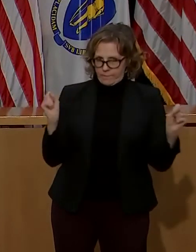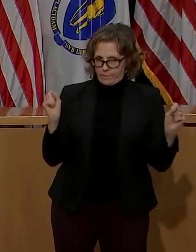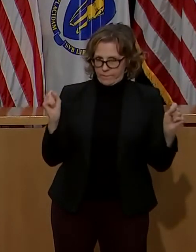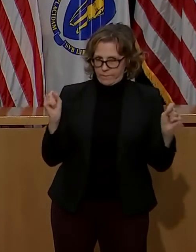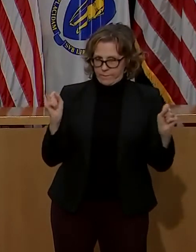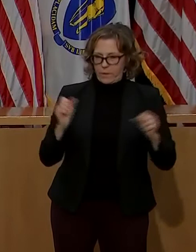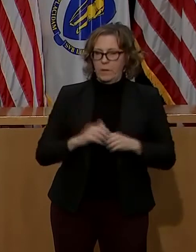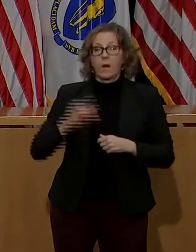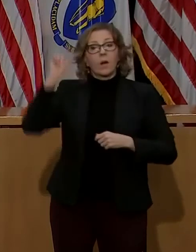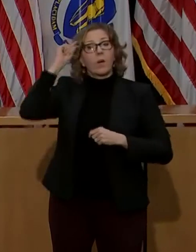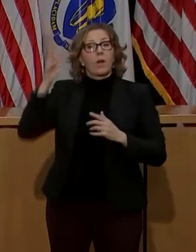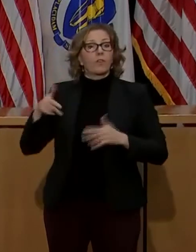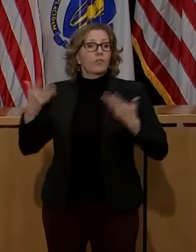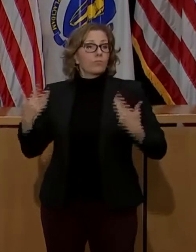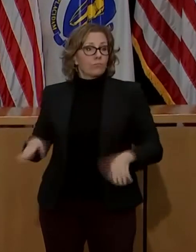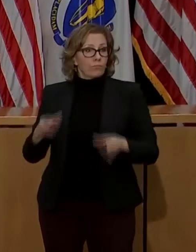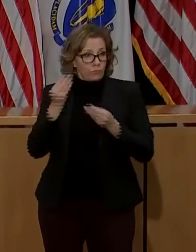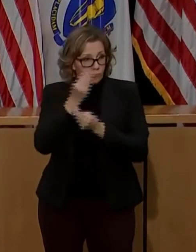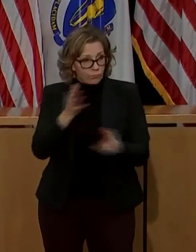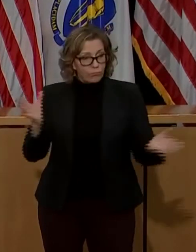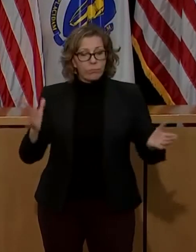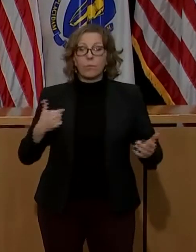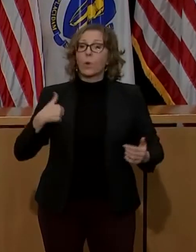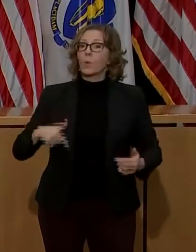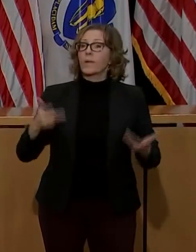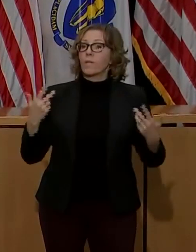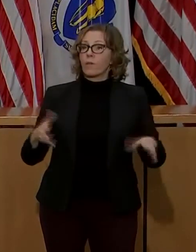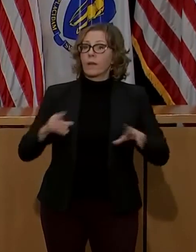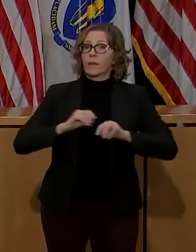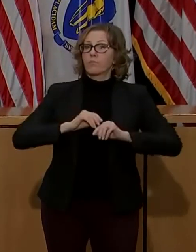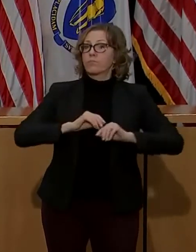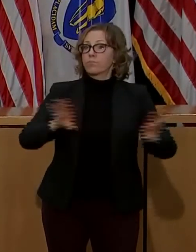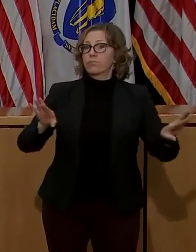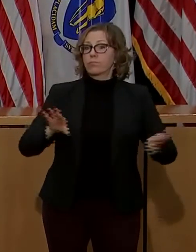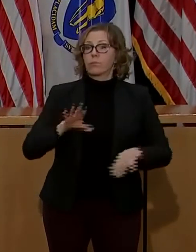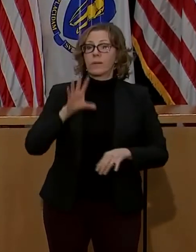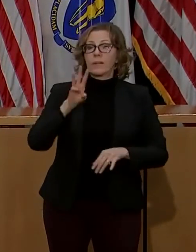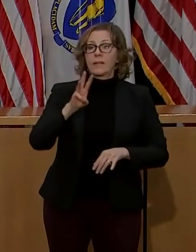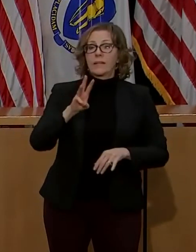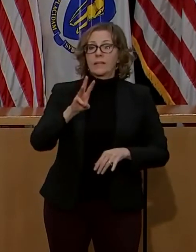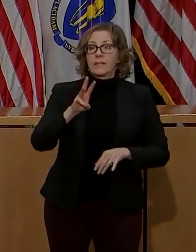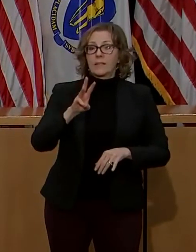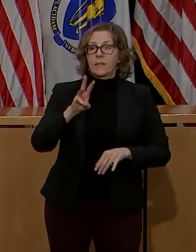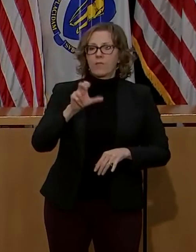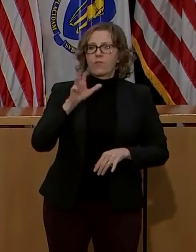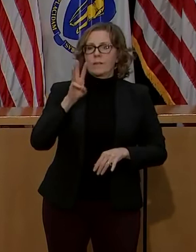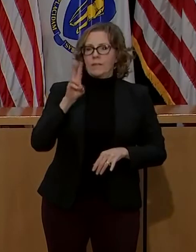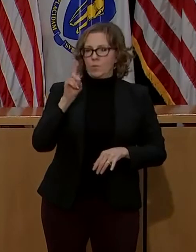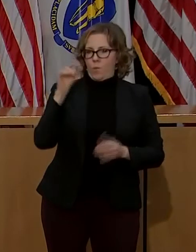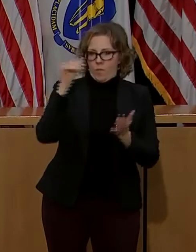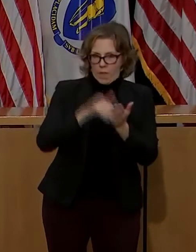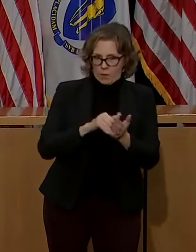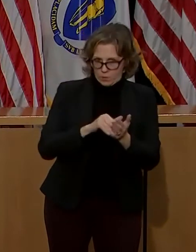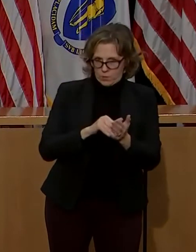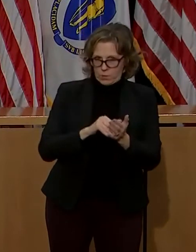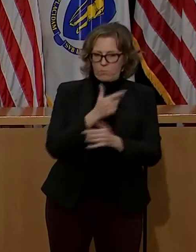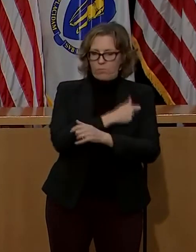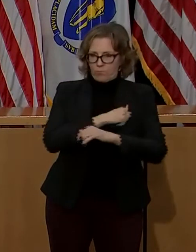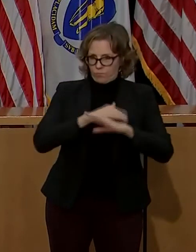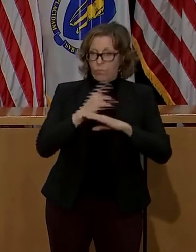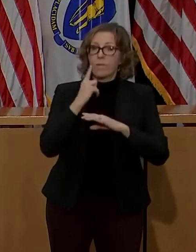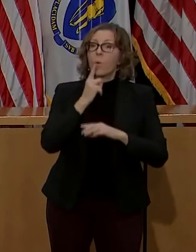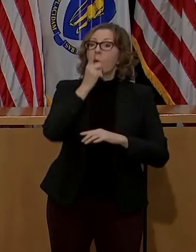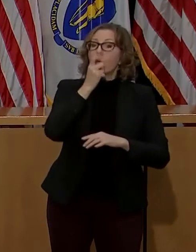600, so we have distributed 651,875 doses of COVID vaccine to providers in